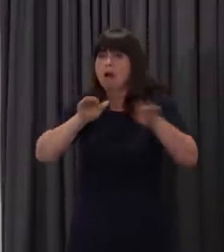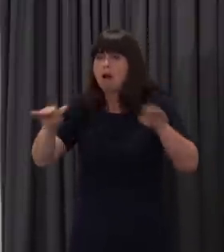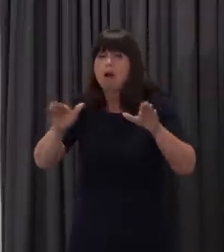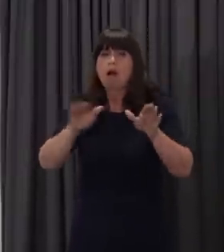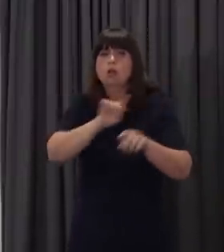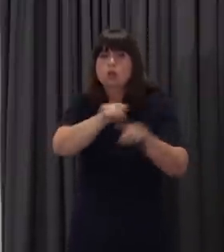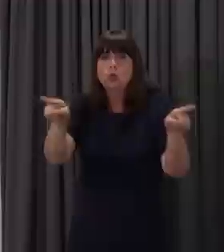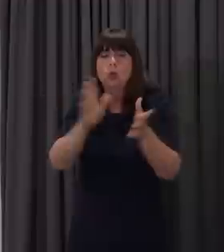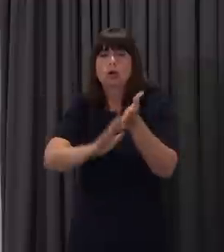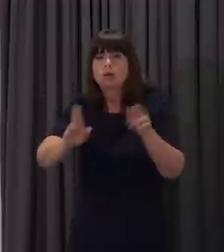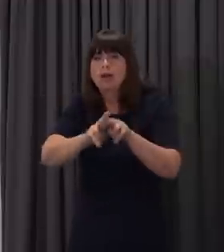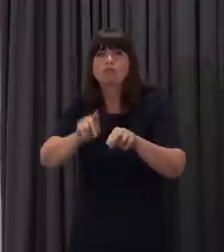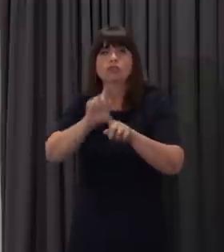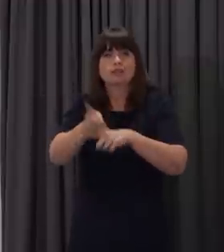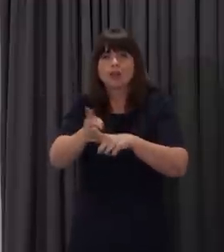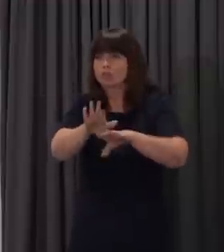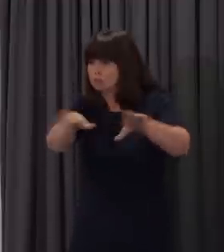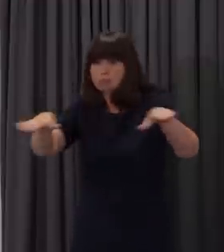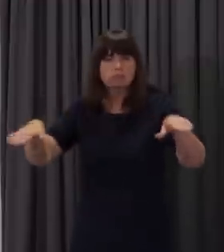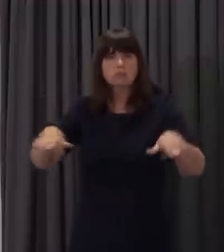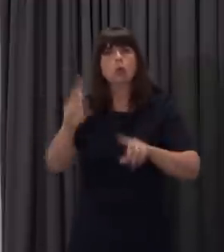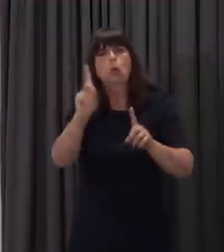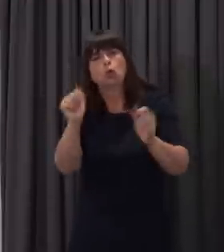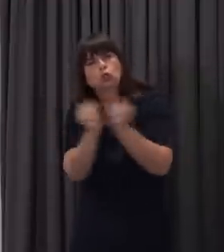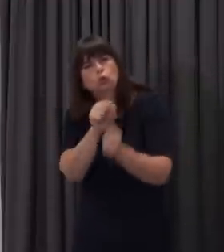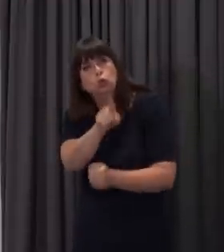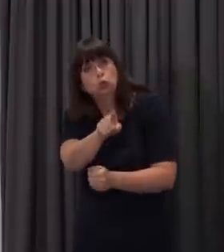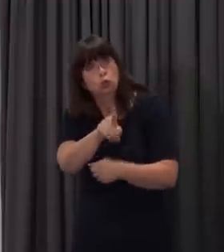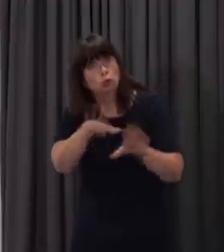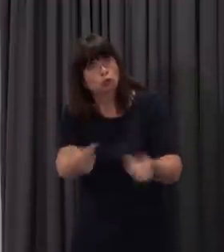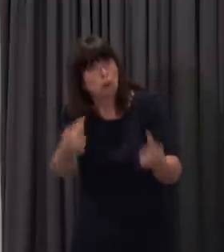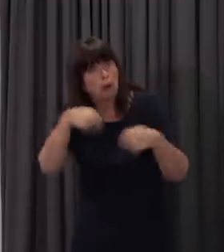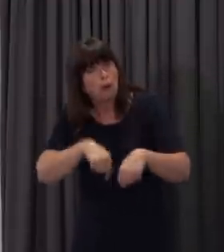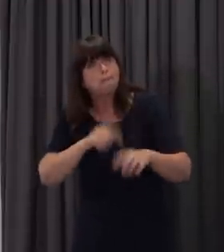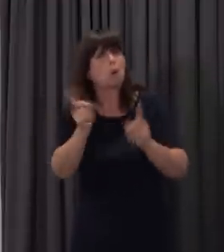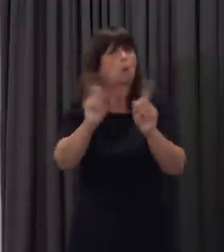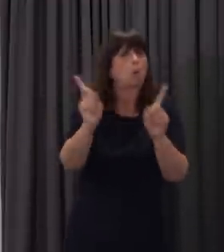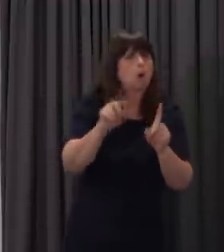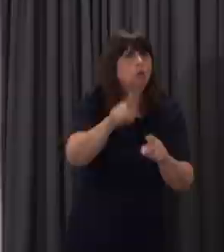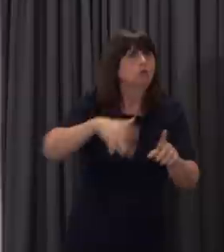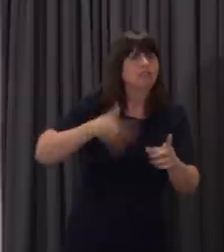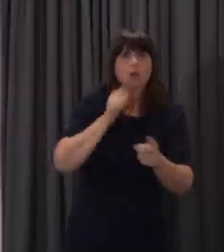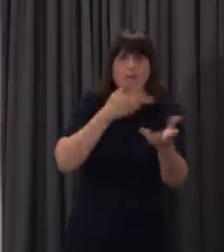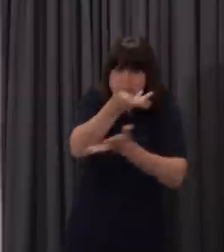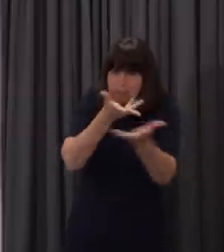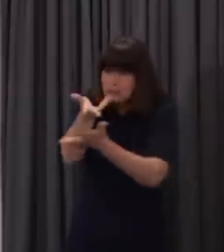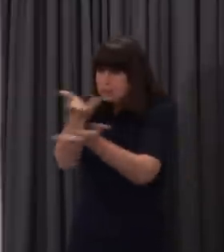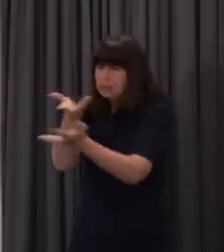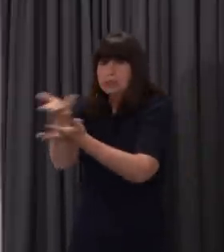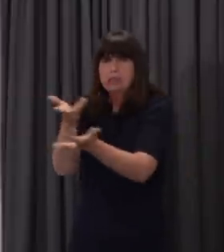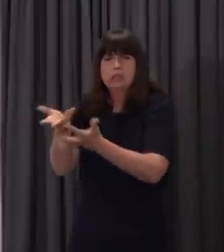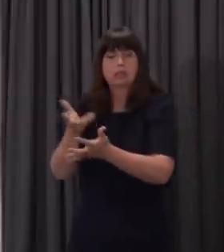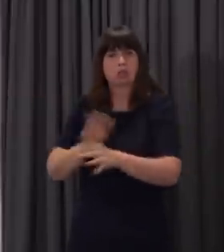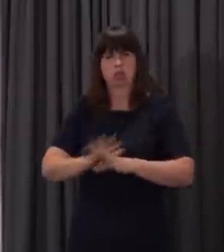works best for them in their own individual circumstances. We can set the national guidance and the expectation and we will work